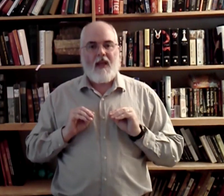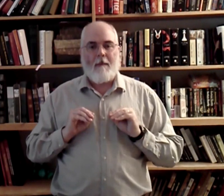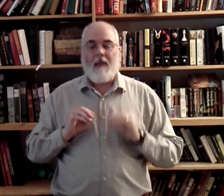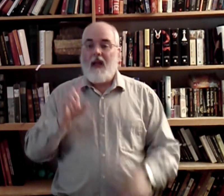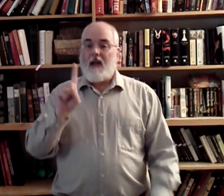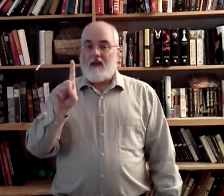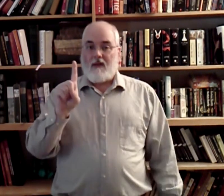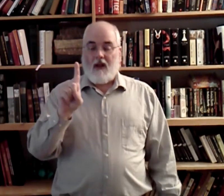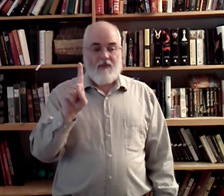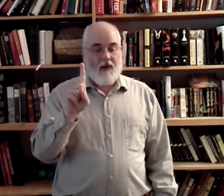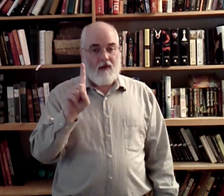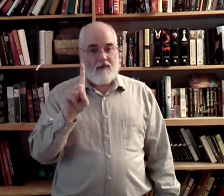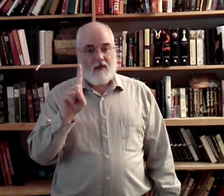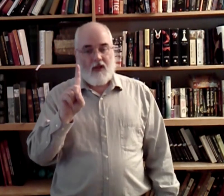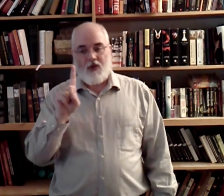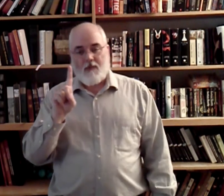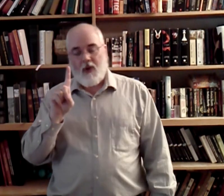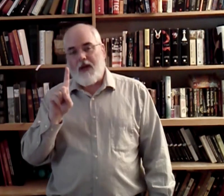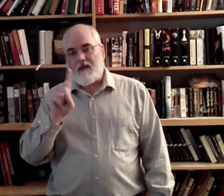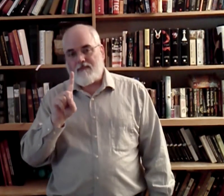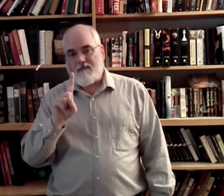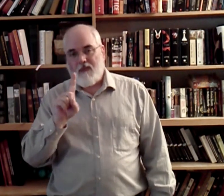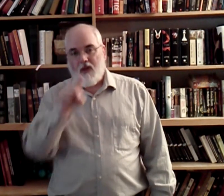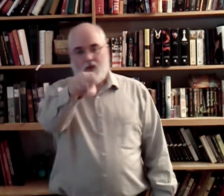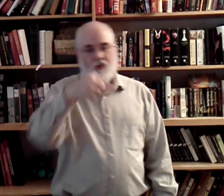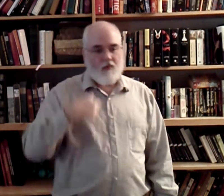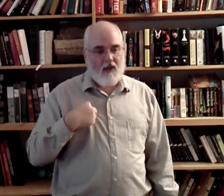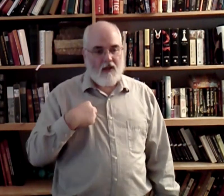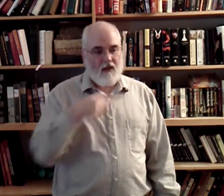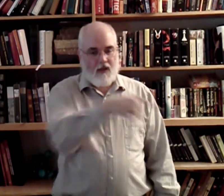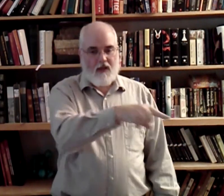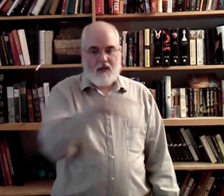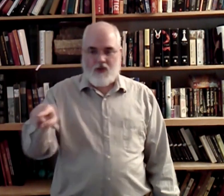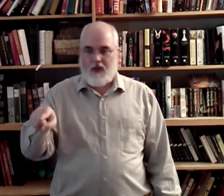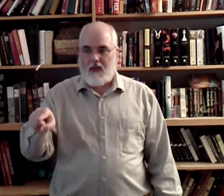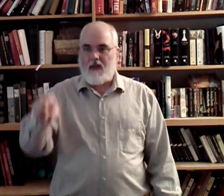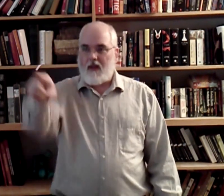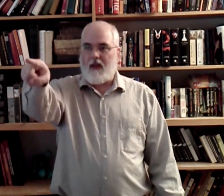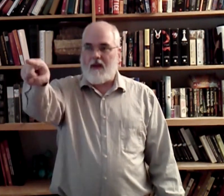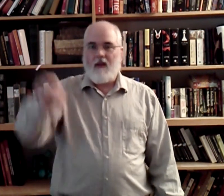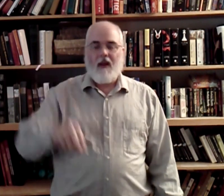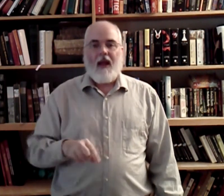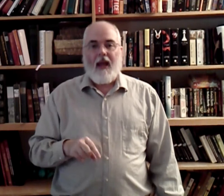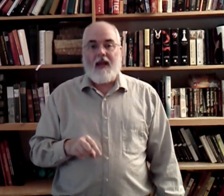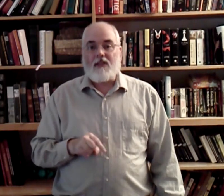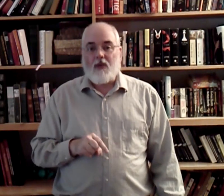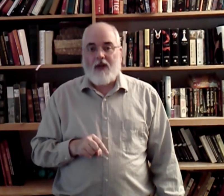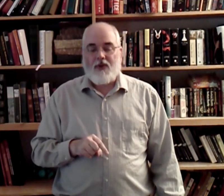Him. A finger is your pronoun. You. Me. He. She. It. And, it's directional.